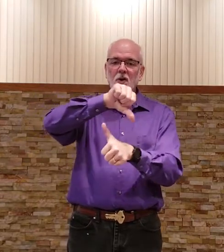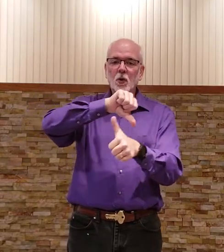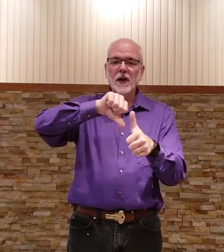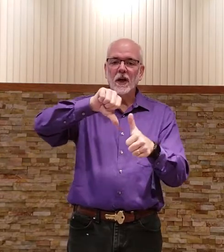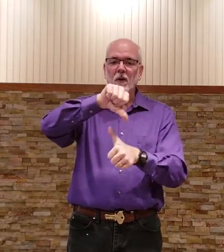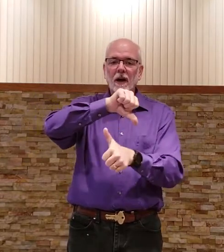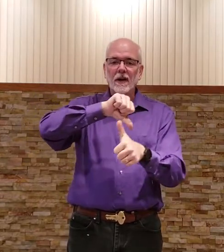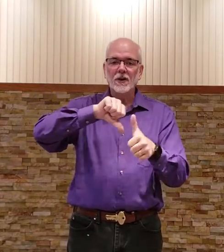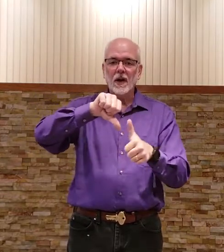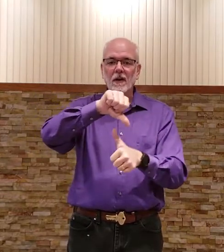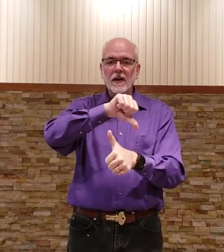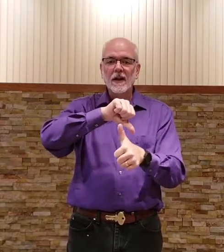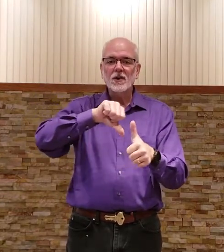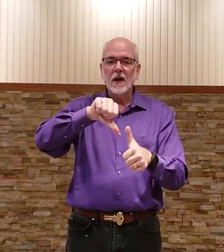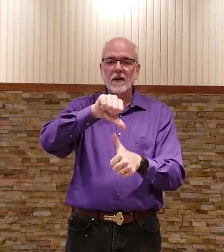twiddling around each other each other